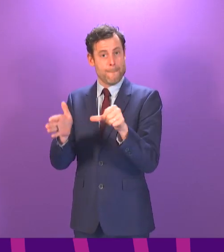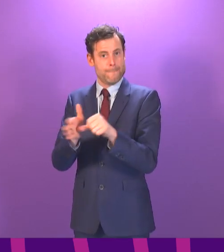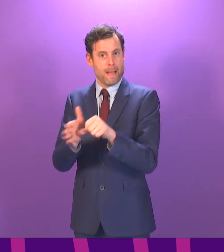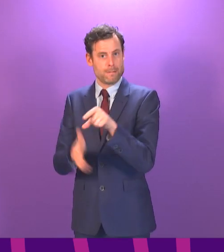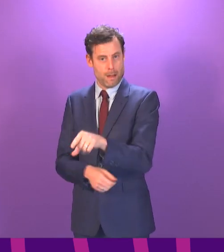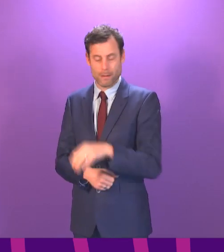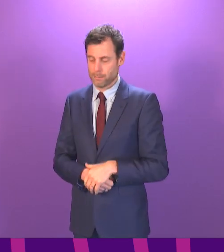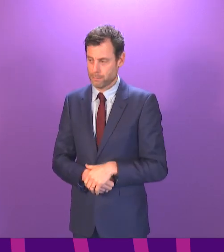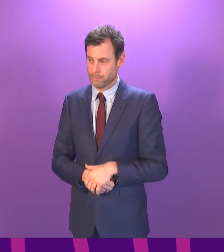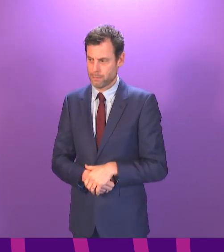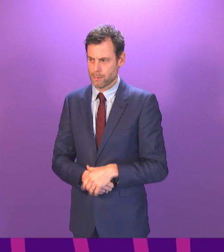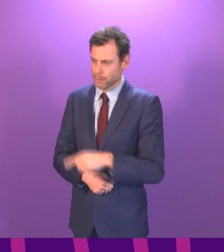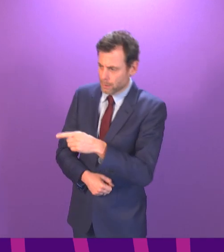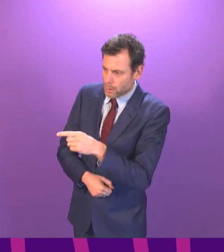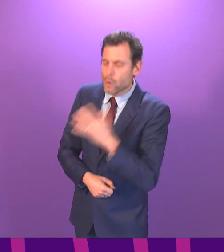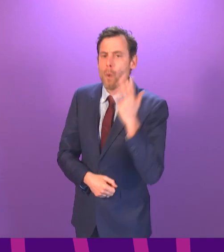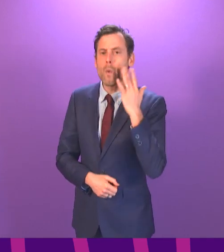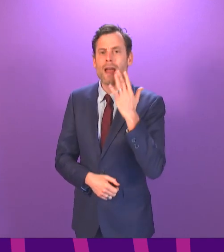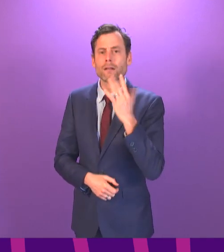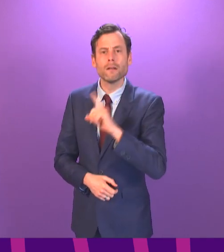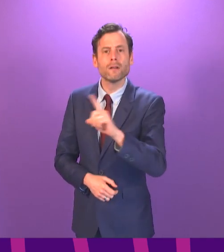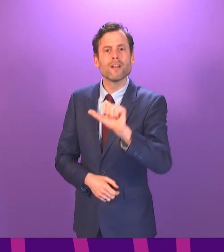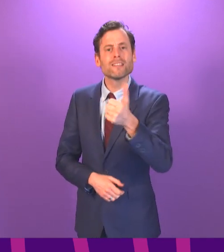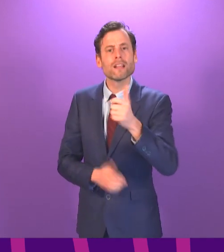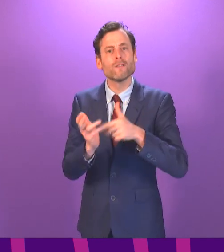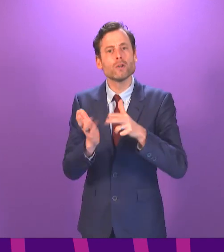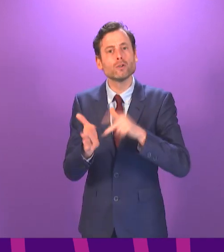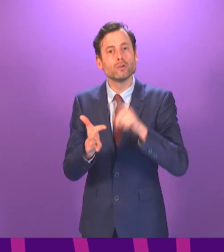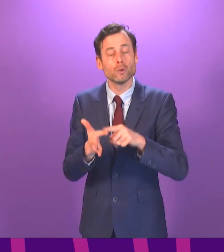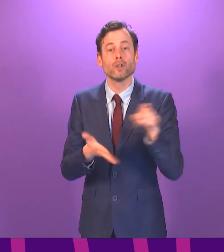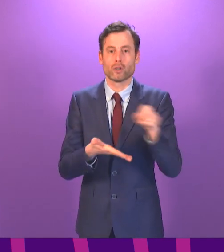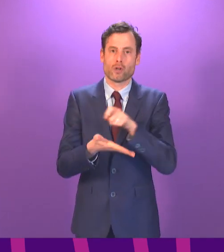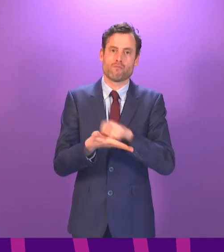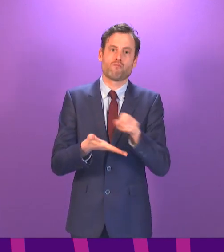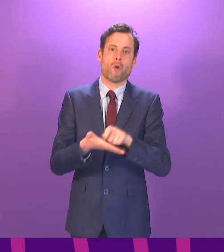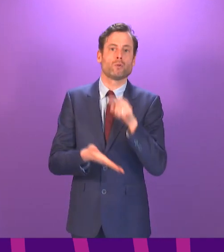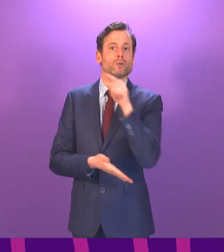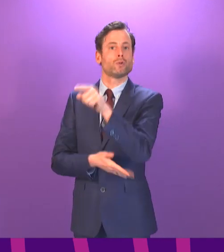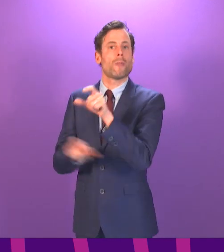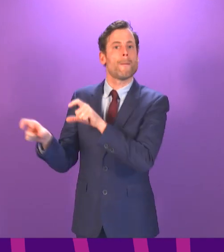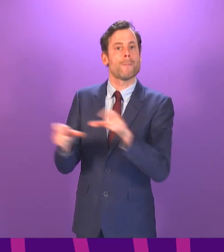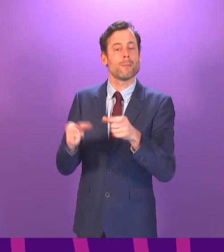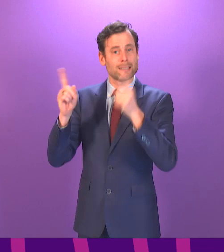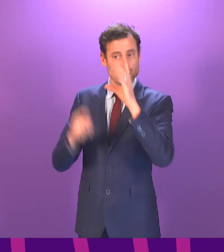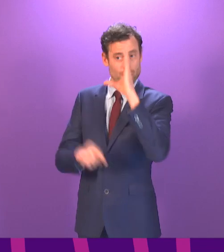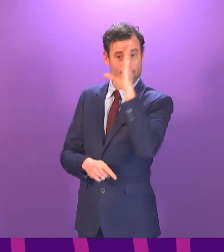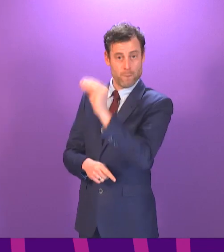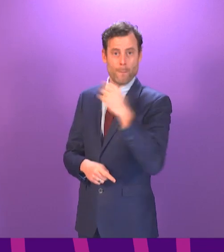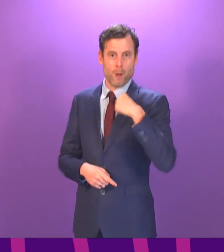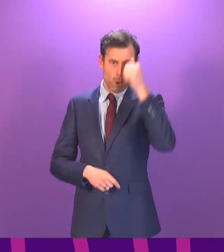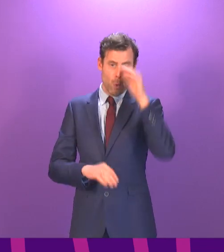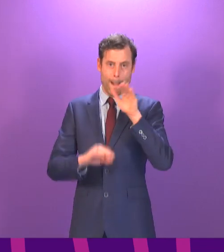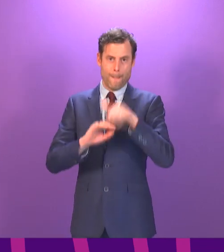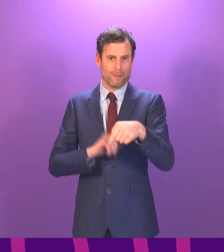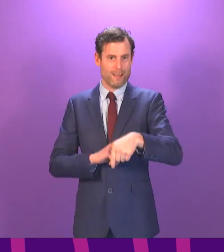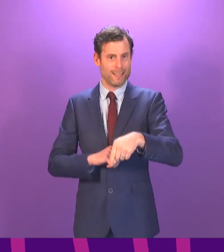became a government matter on the 6th of June when she wrote to the permanent secretary that she knew about the investigation. On the 6th of June, this became,